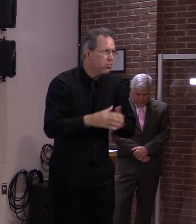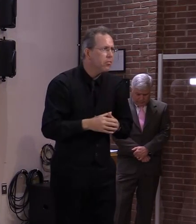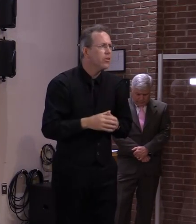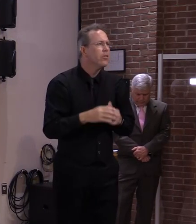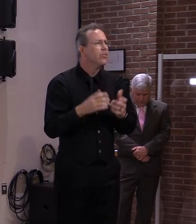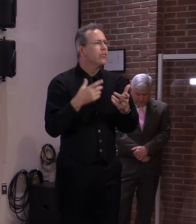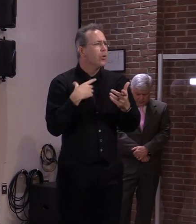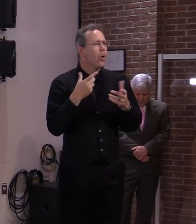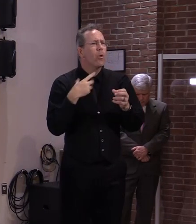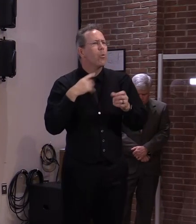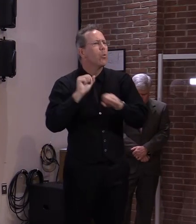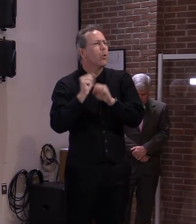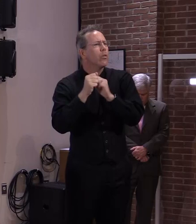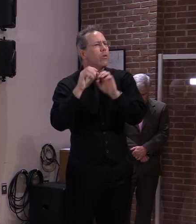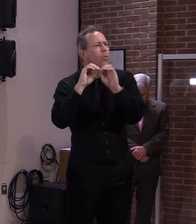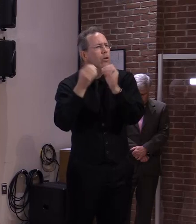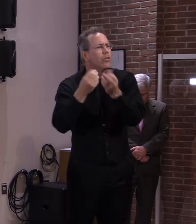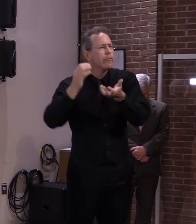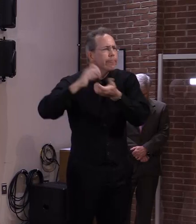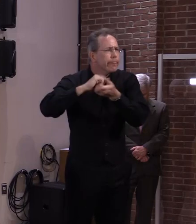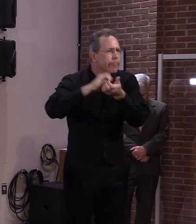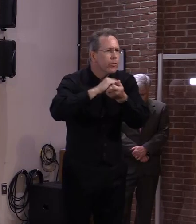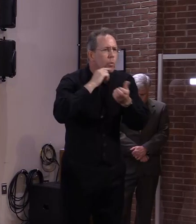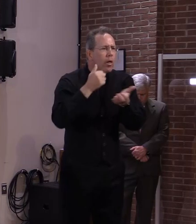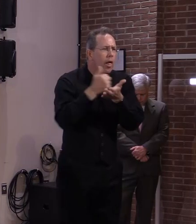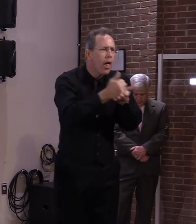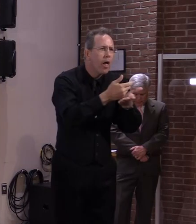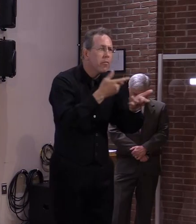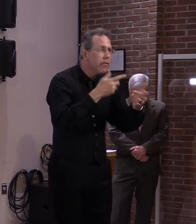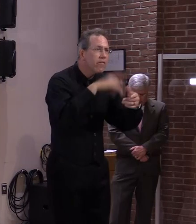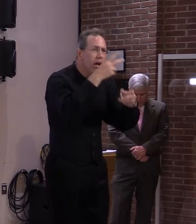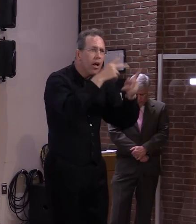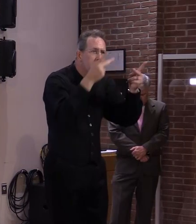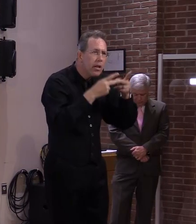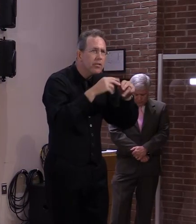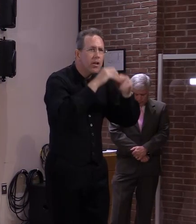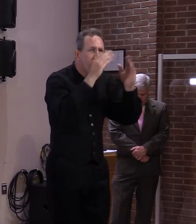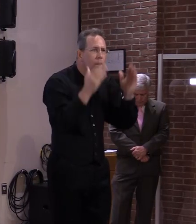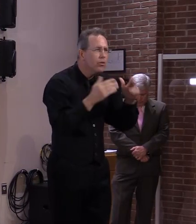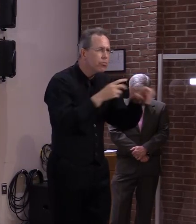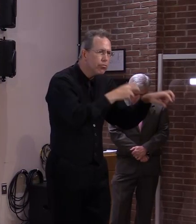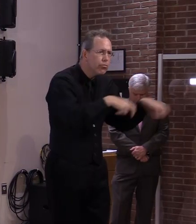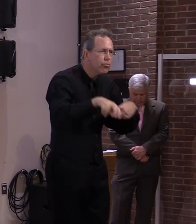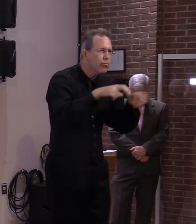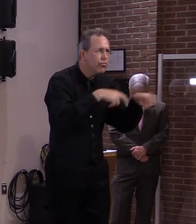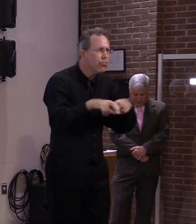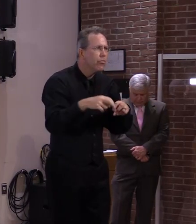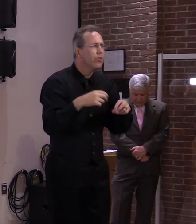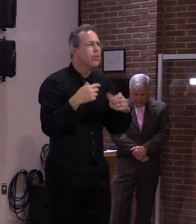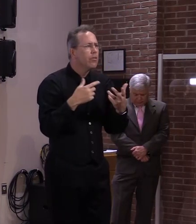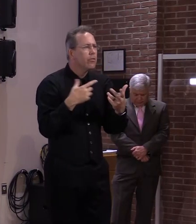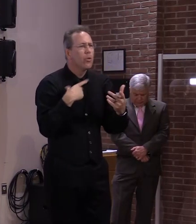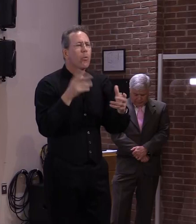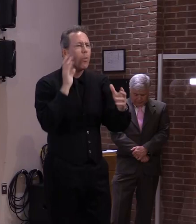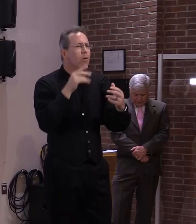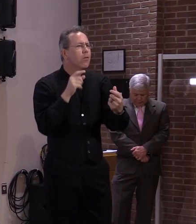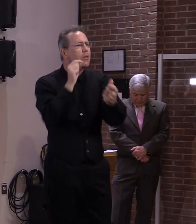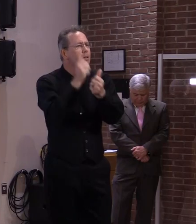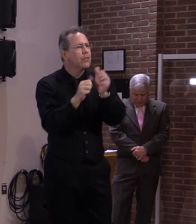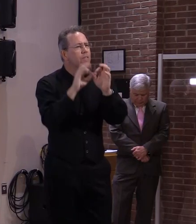state as they um develop uh transitional housing plans for each of these households in terms of um